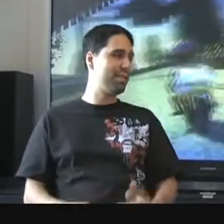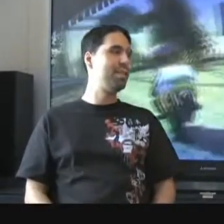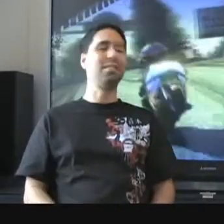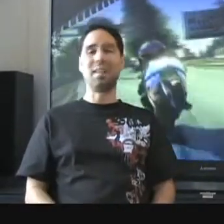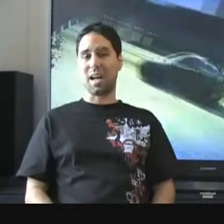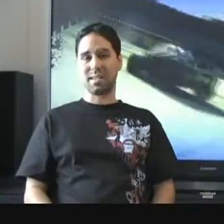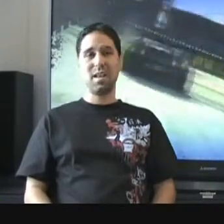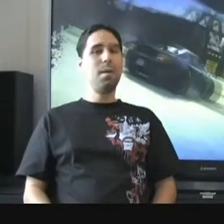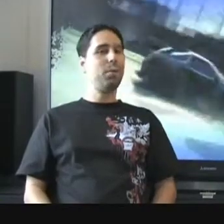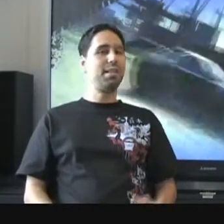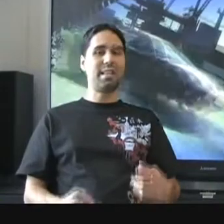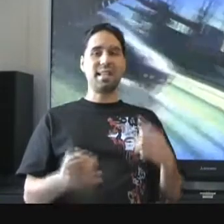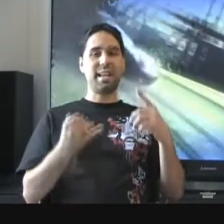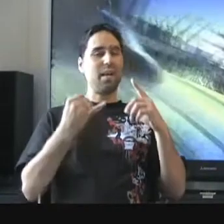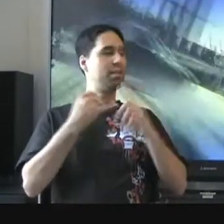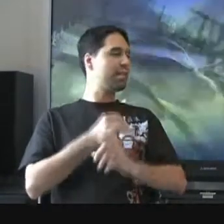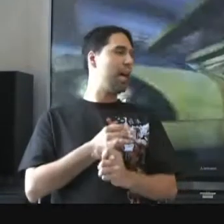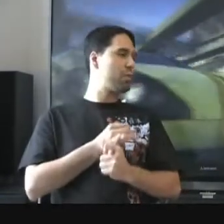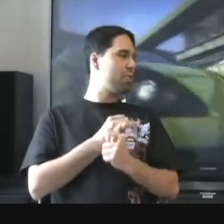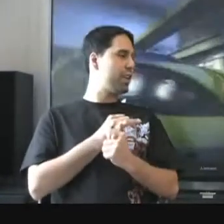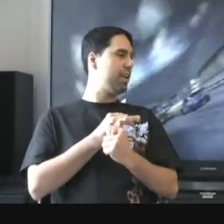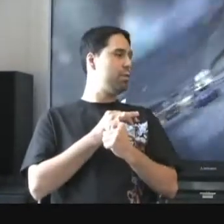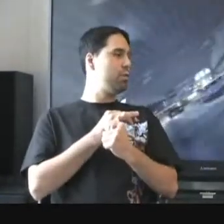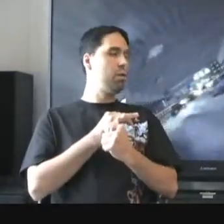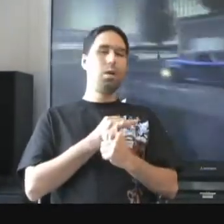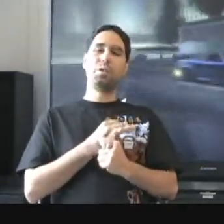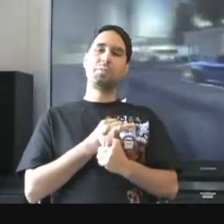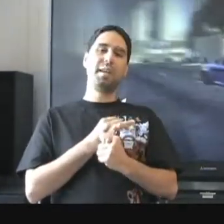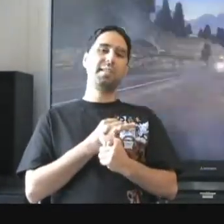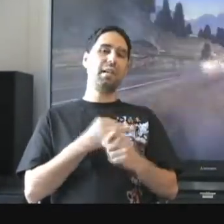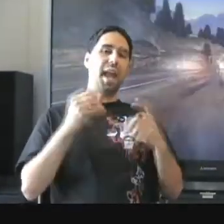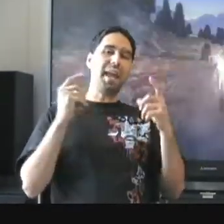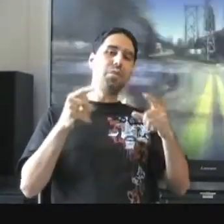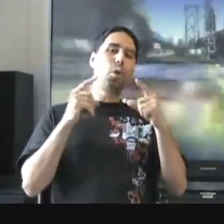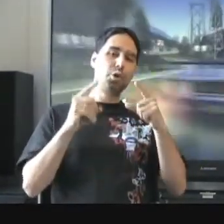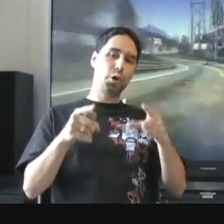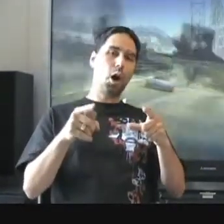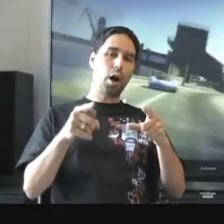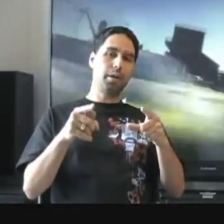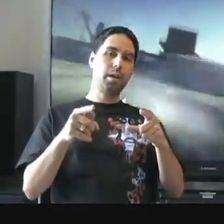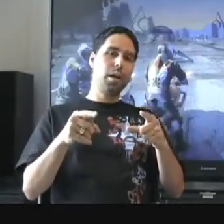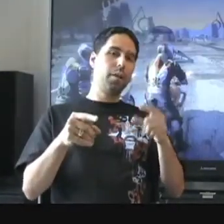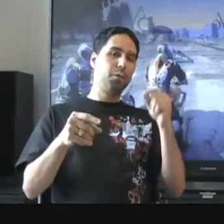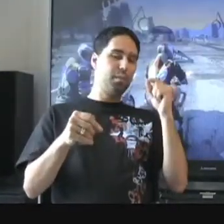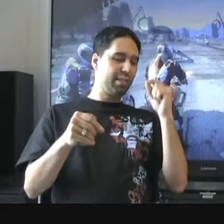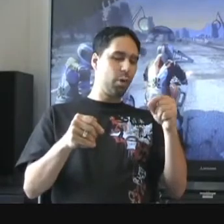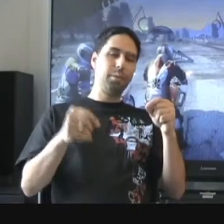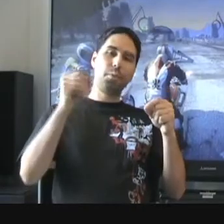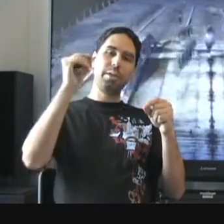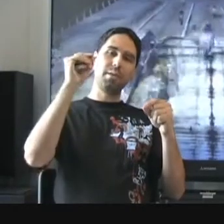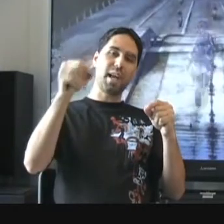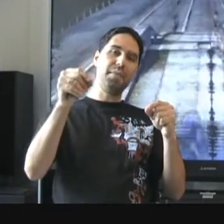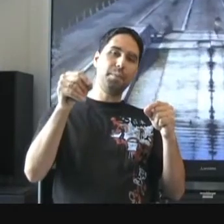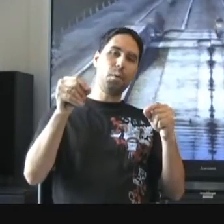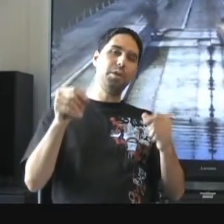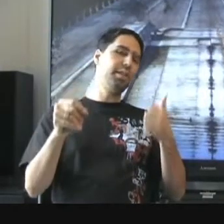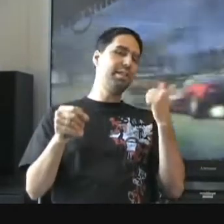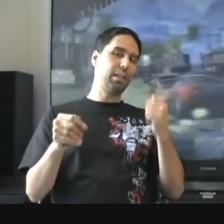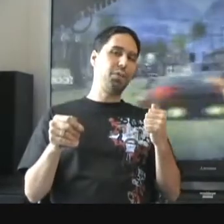It's a lot. Plus that's not counting the time trials you got to do, which is basically any road you're on from its starting point to its ending point, you can set the